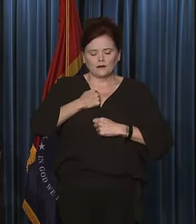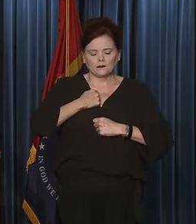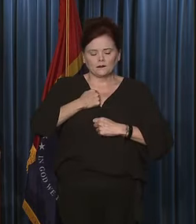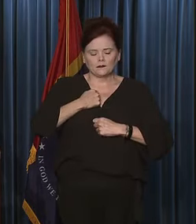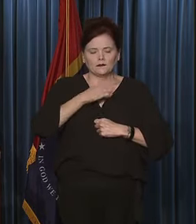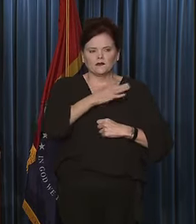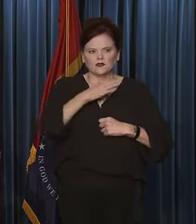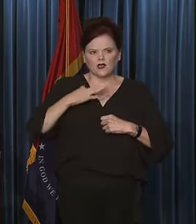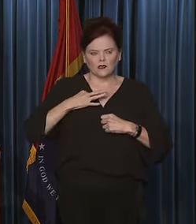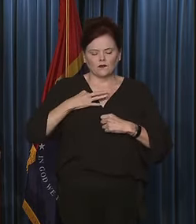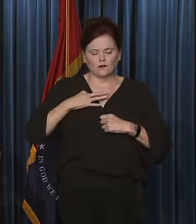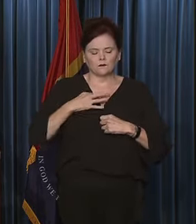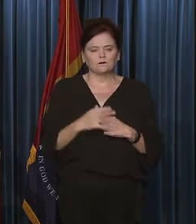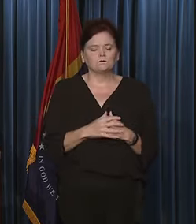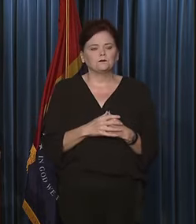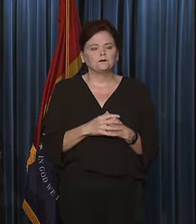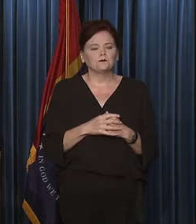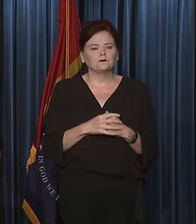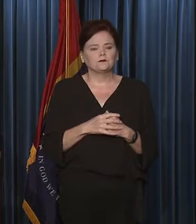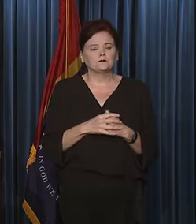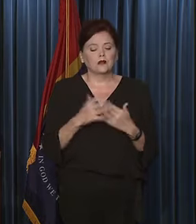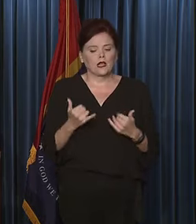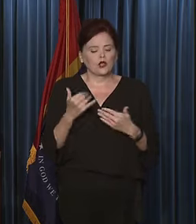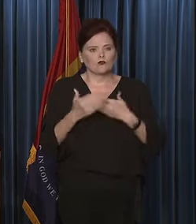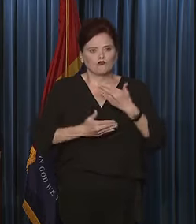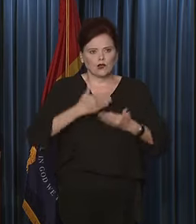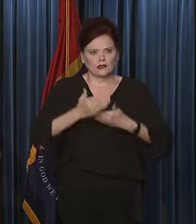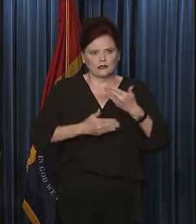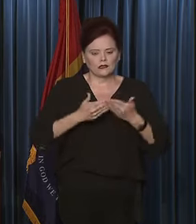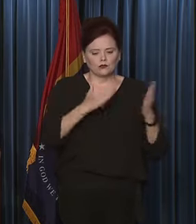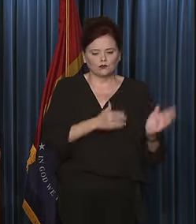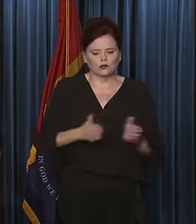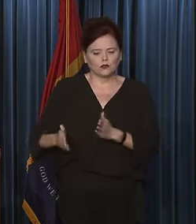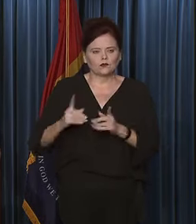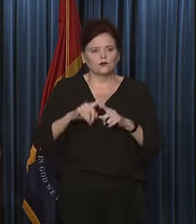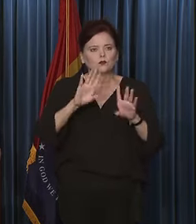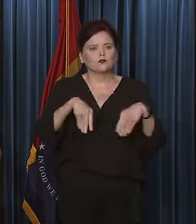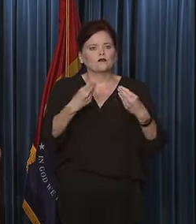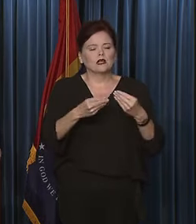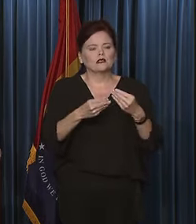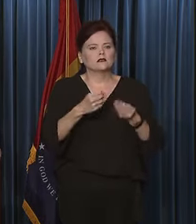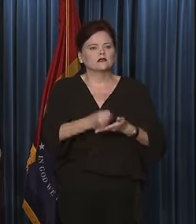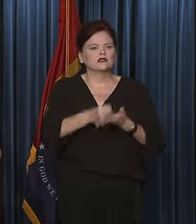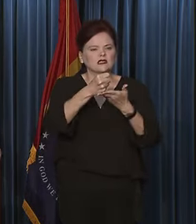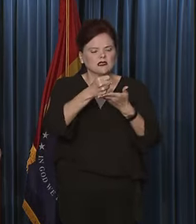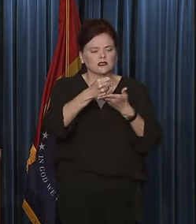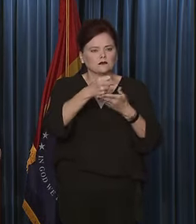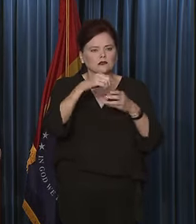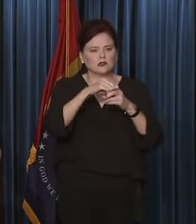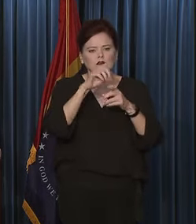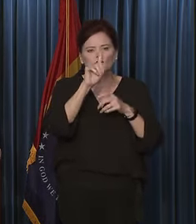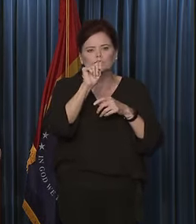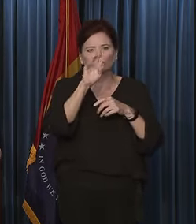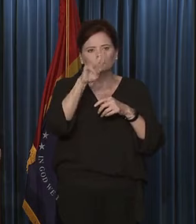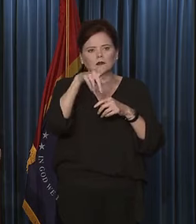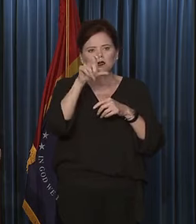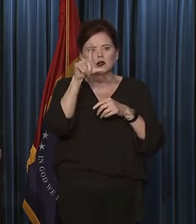personnel. They are in processing in preparation to provide assistance in Tupelo.